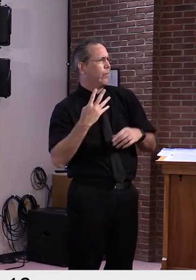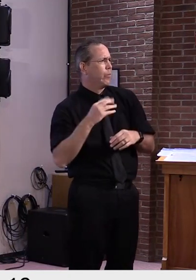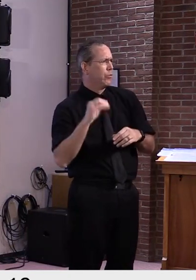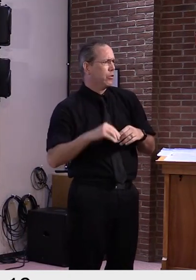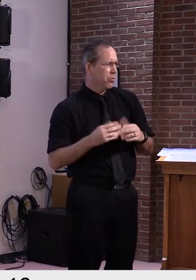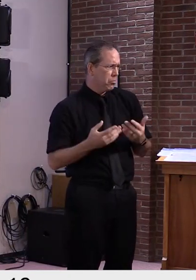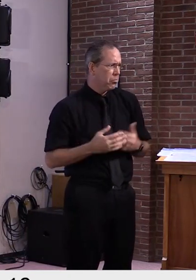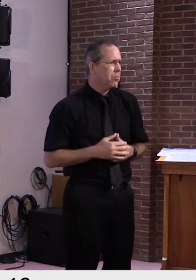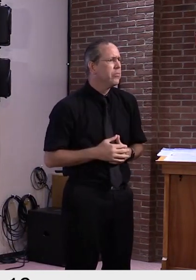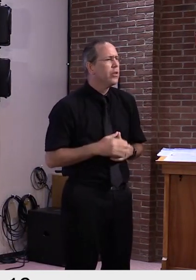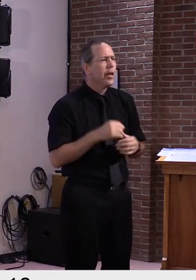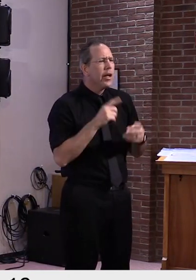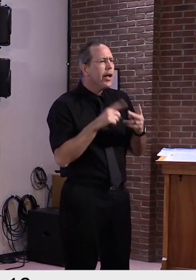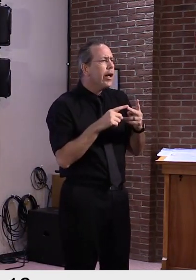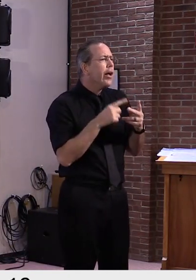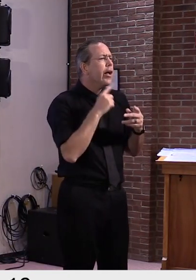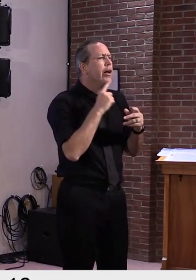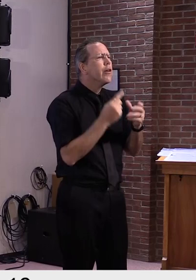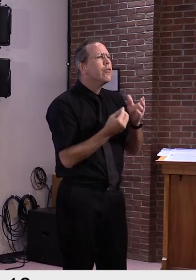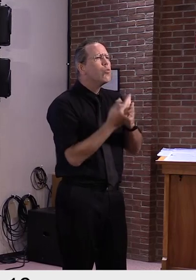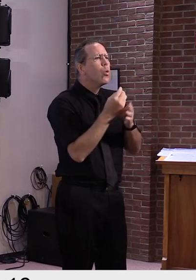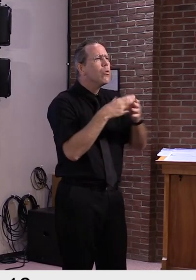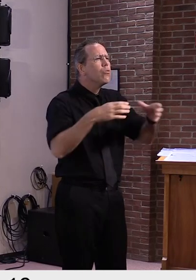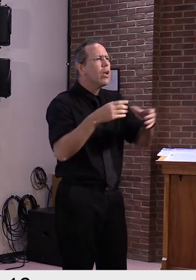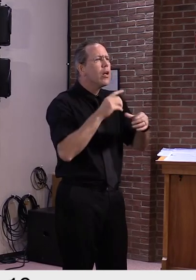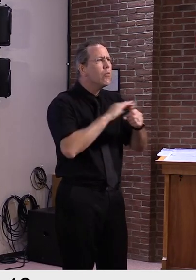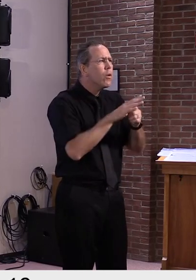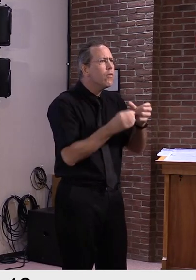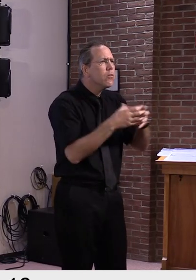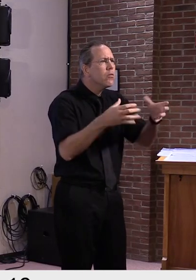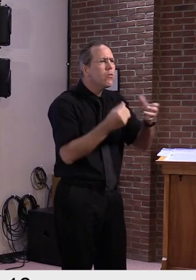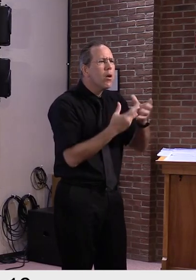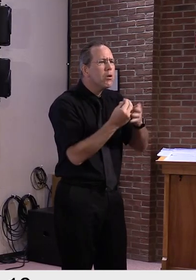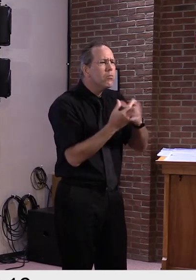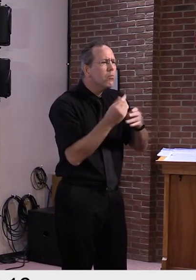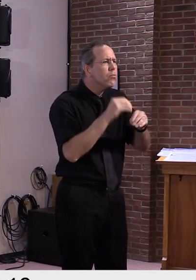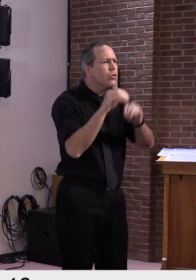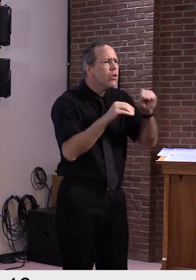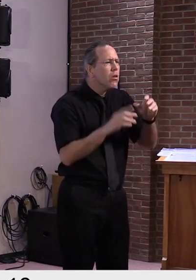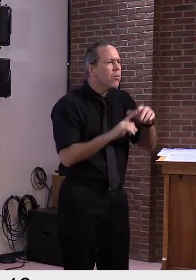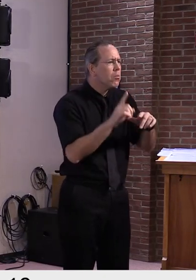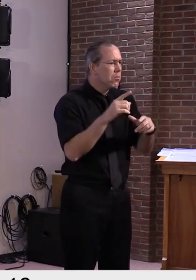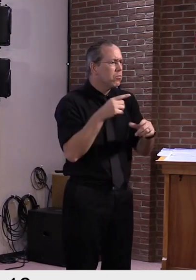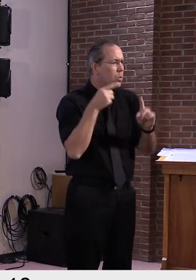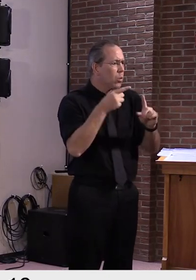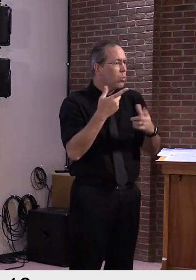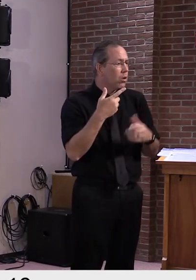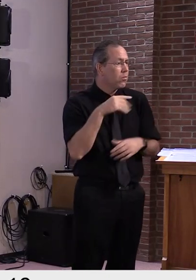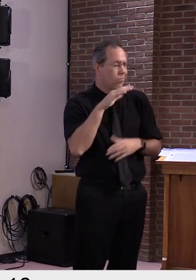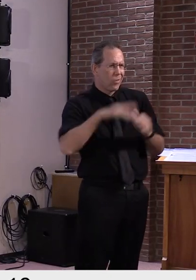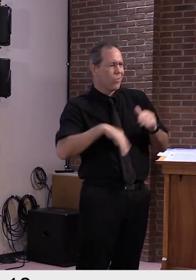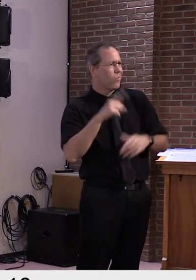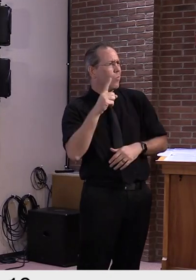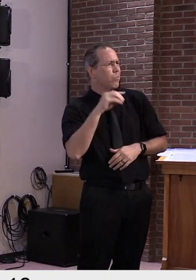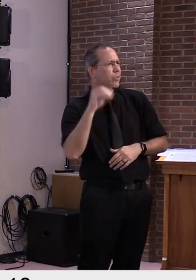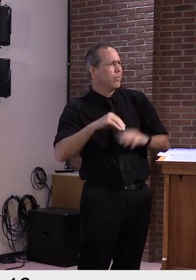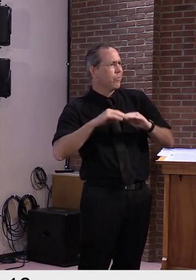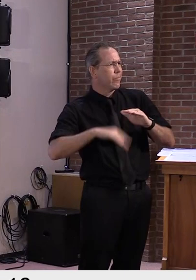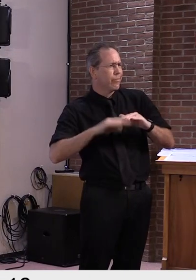rates again continue very low this week, below 1% and nowhere near the type of sustained growth that would give us concern.